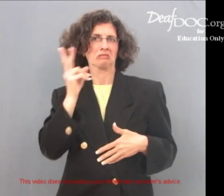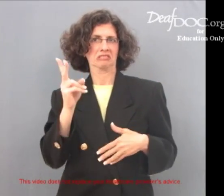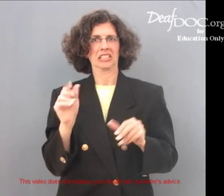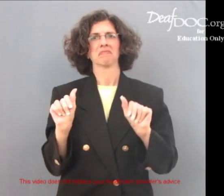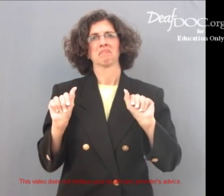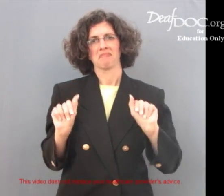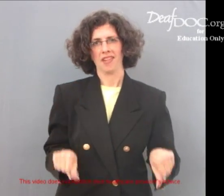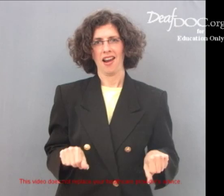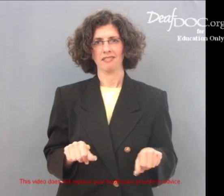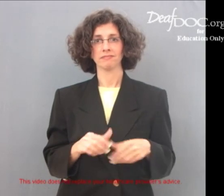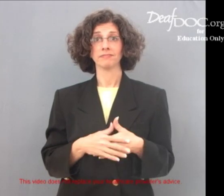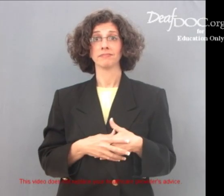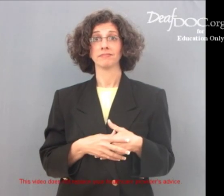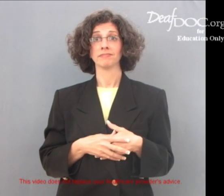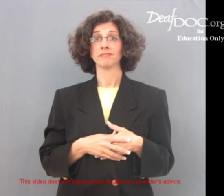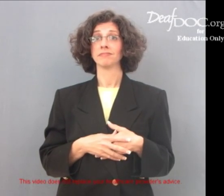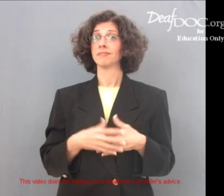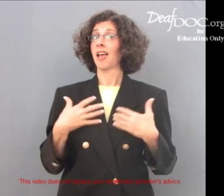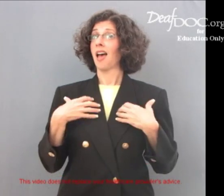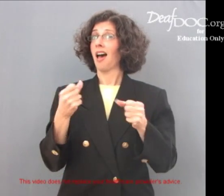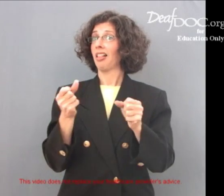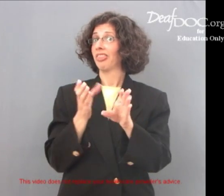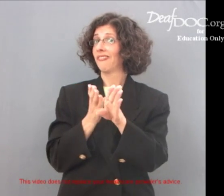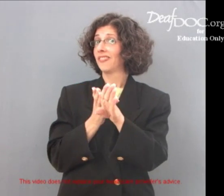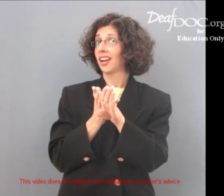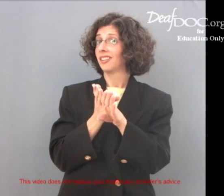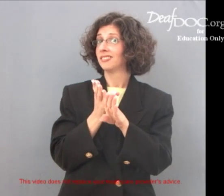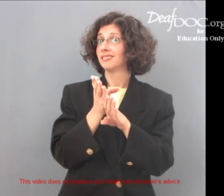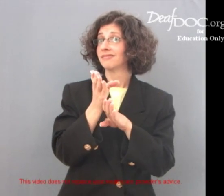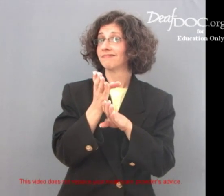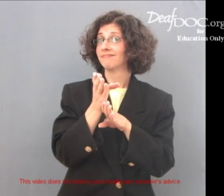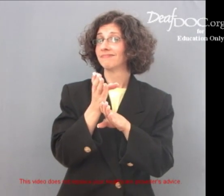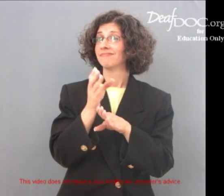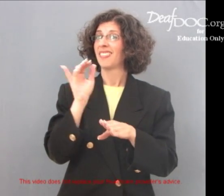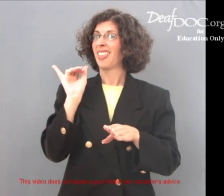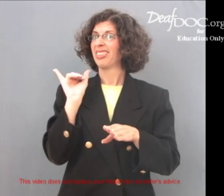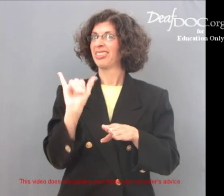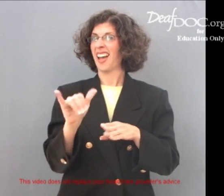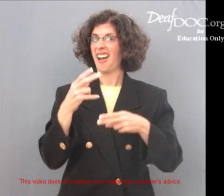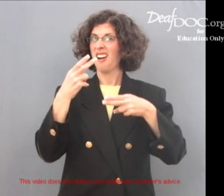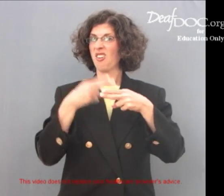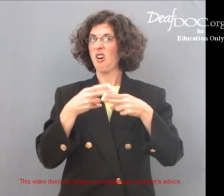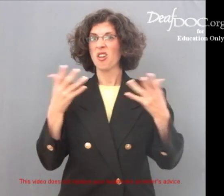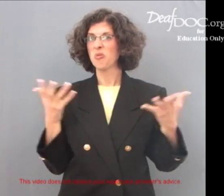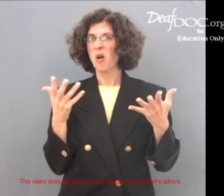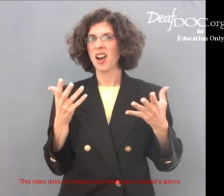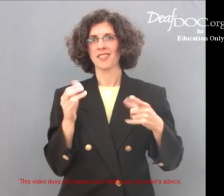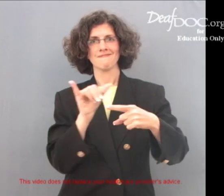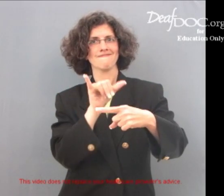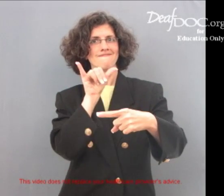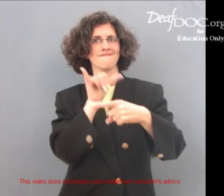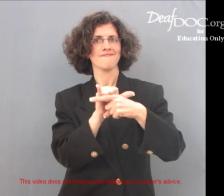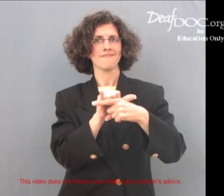ear that people can see. In the healthcare field, this is called either